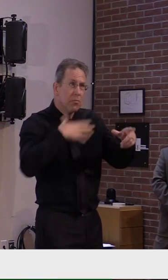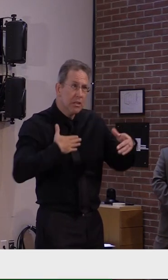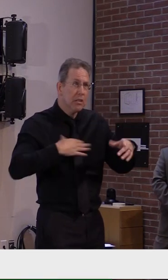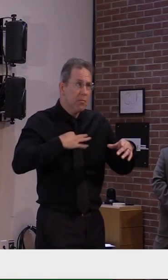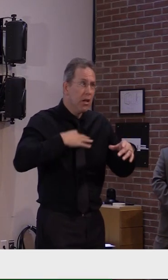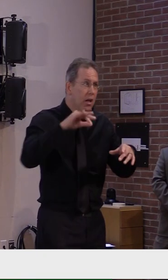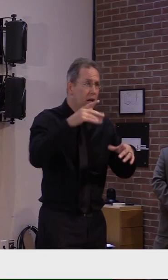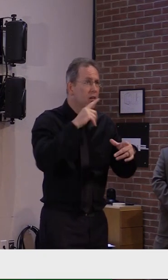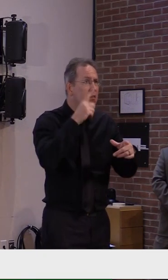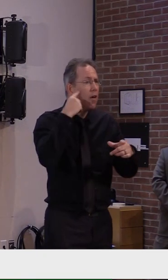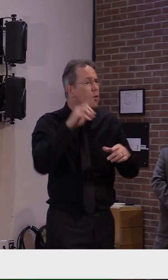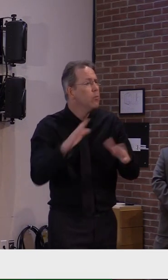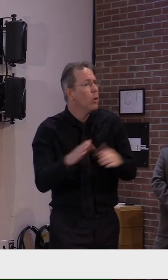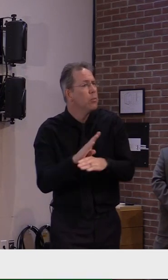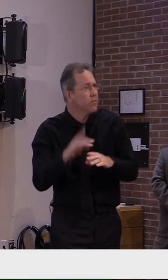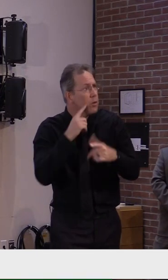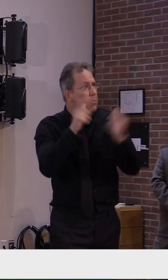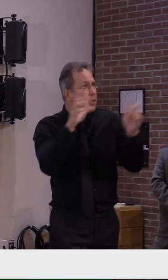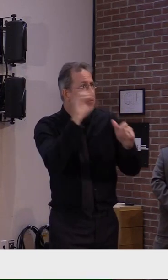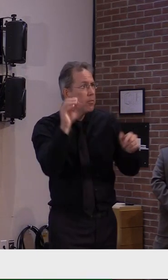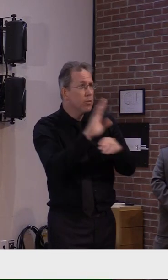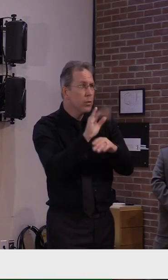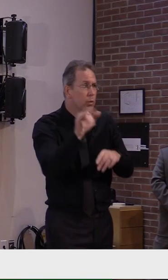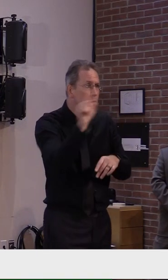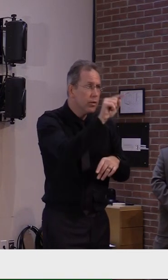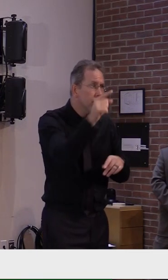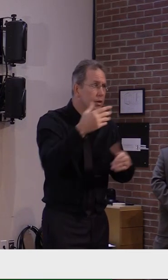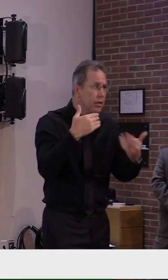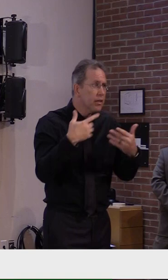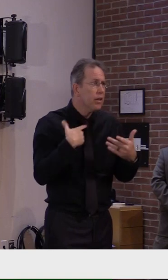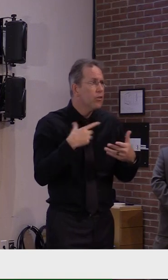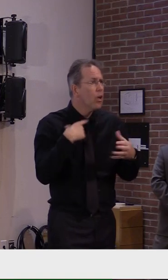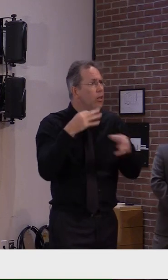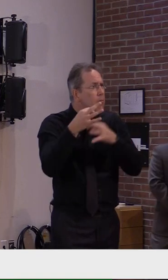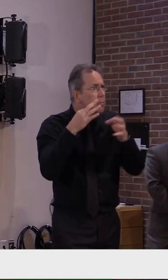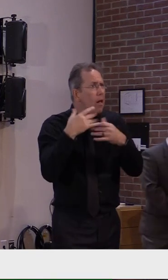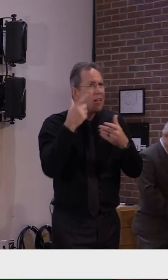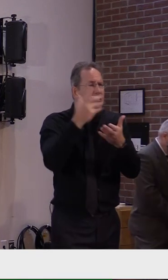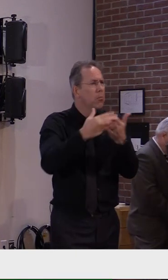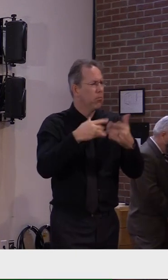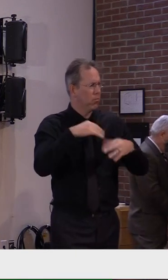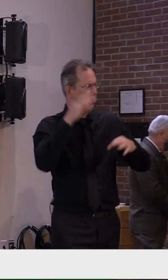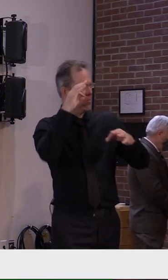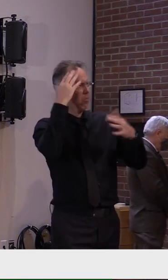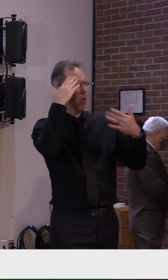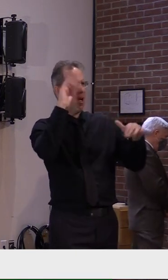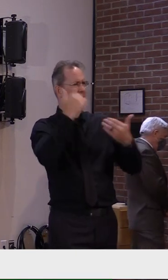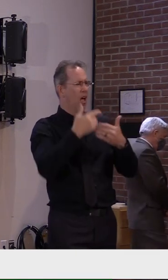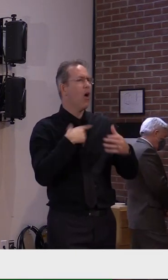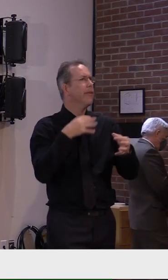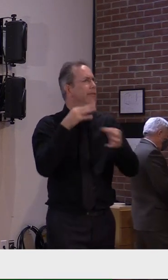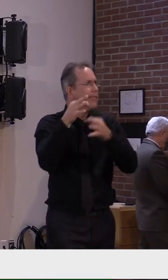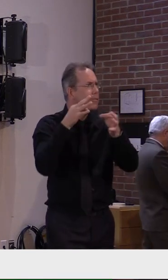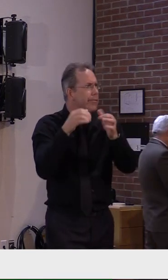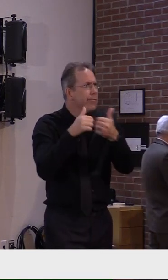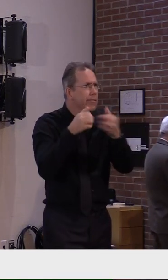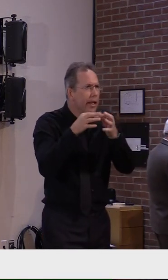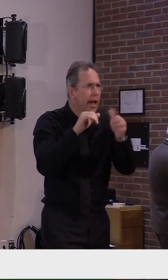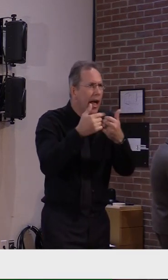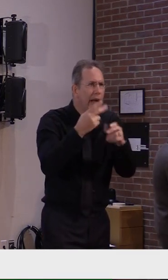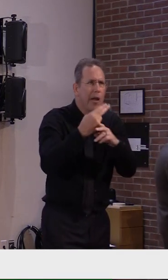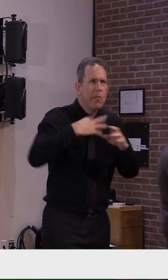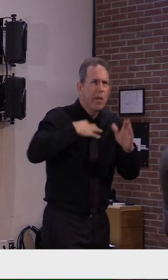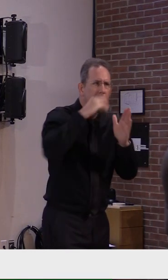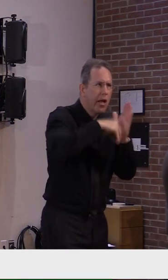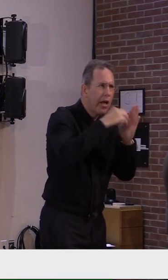implications are for their employees and for the company itself. So at this point, you know, we have received an application from Shaz. That was one that